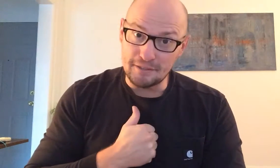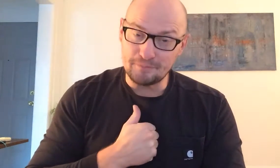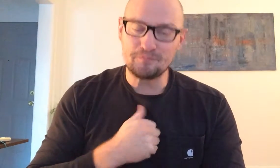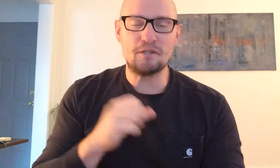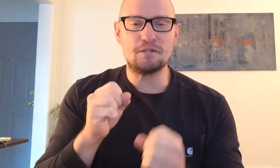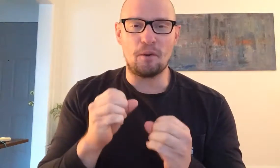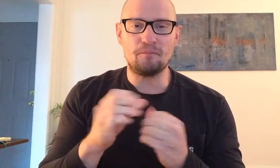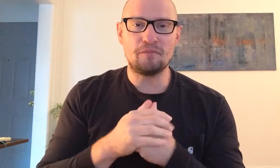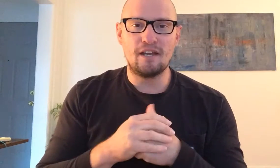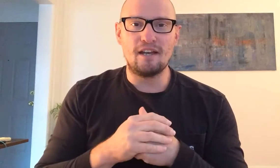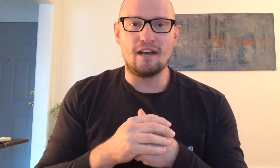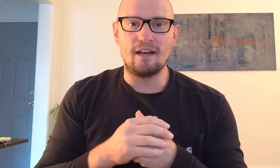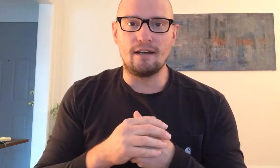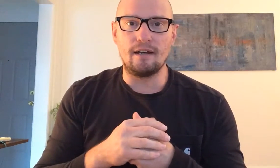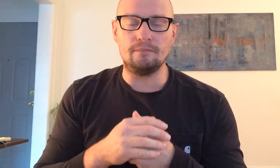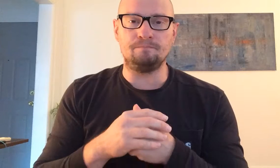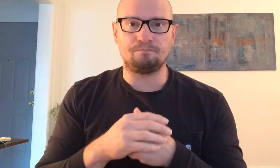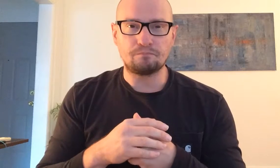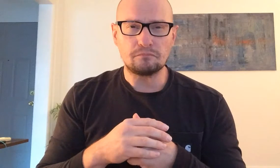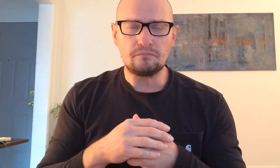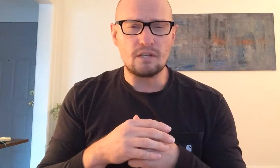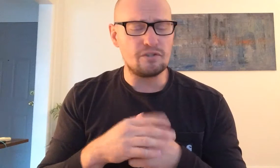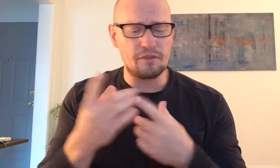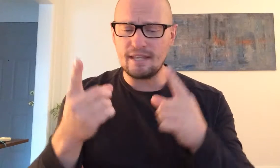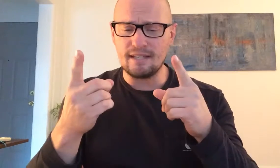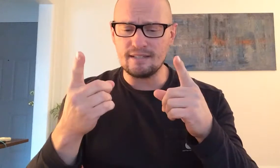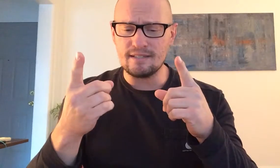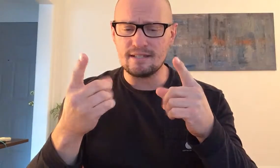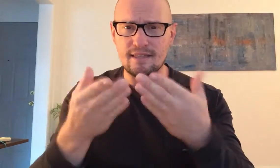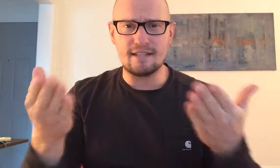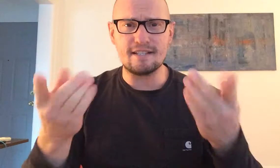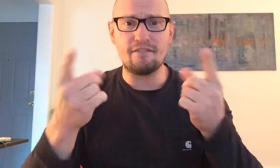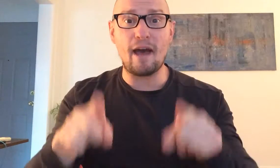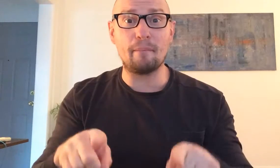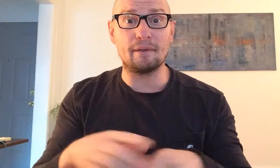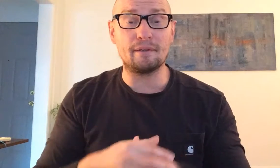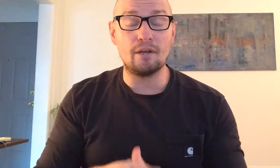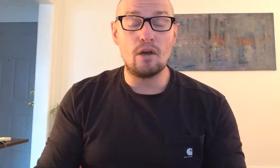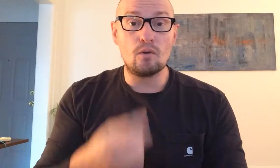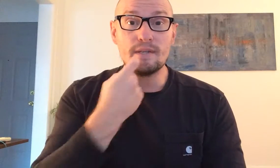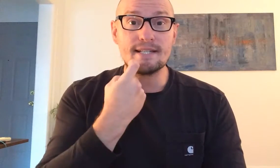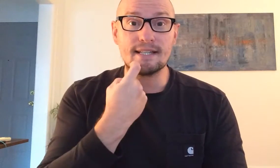so so things things that have happened recently